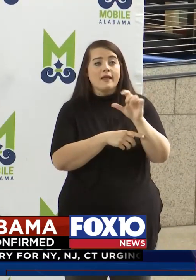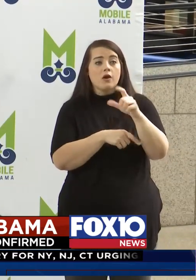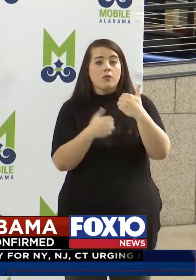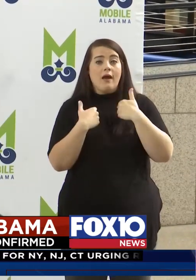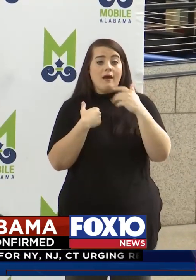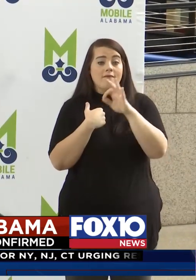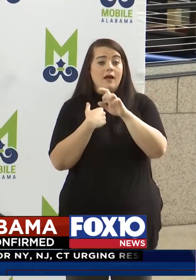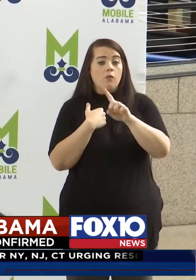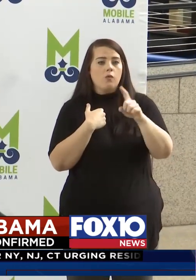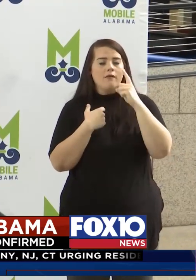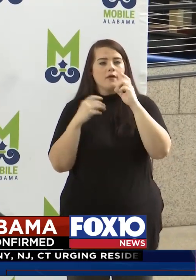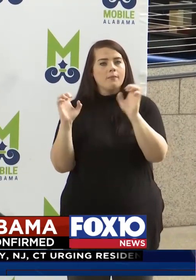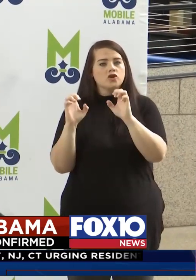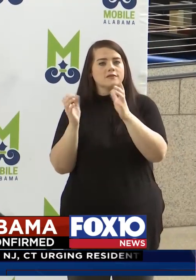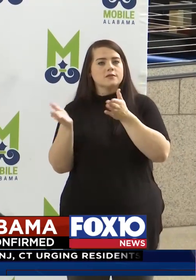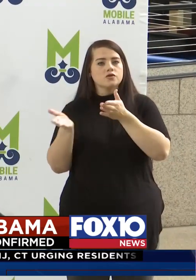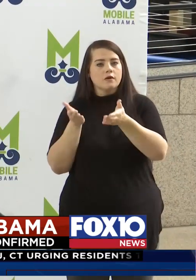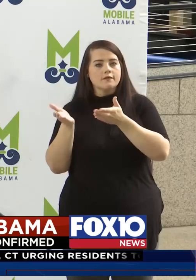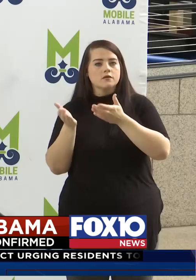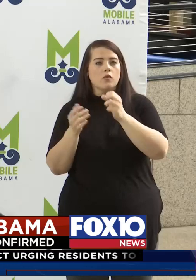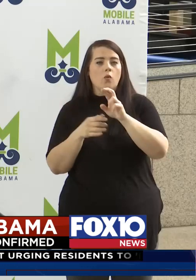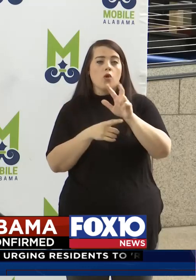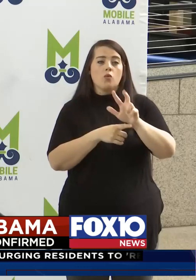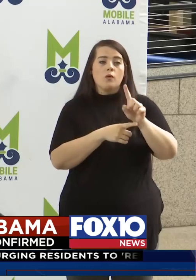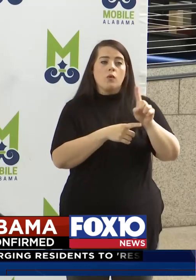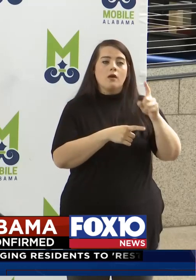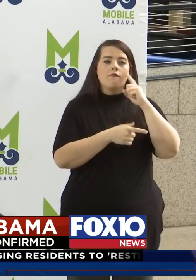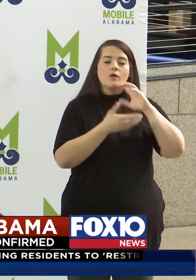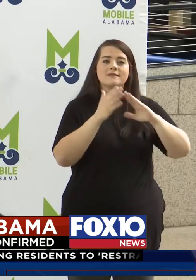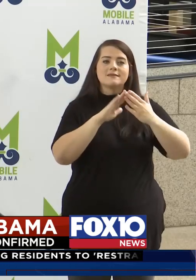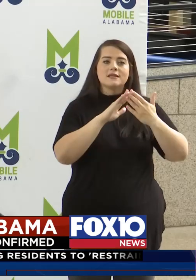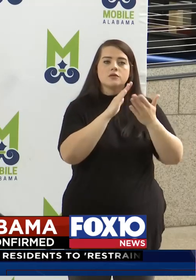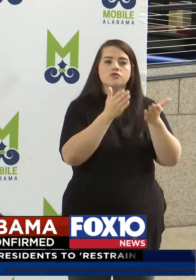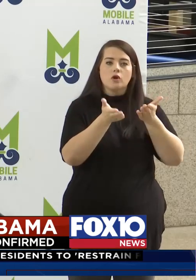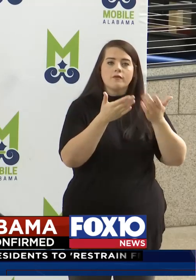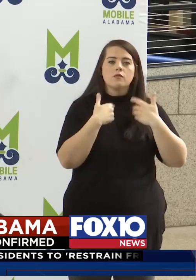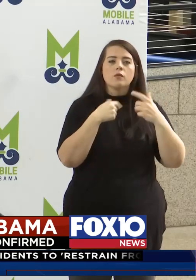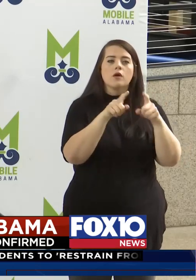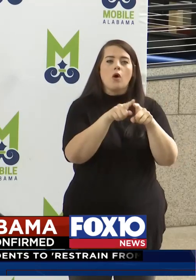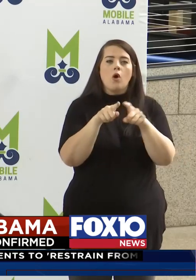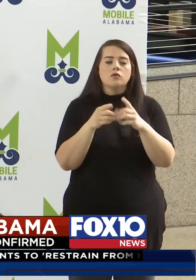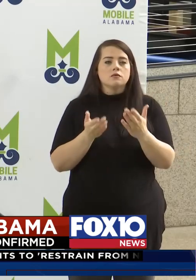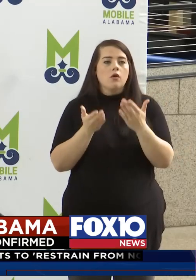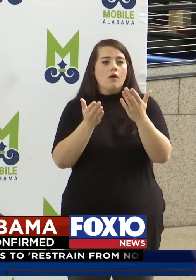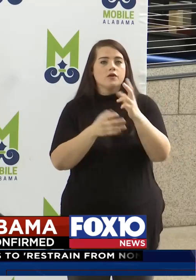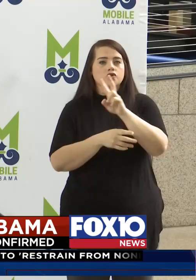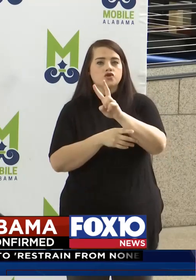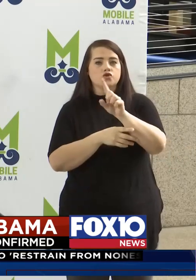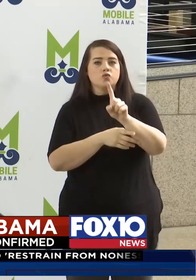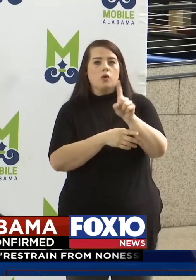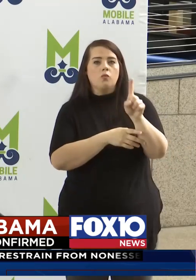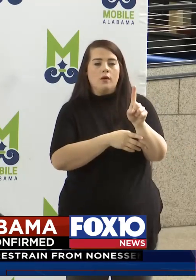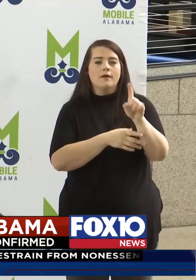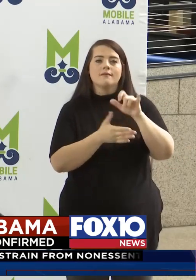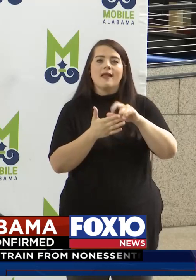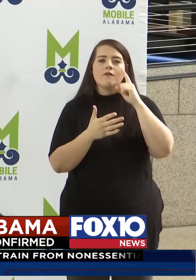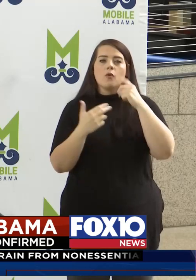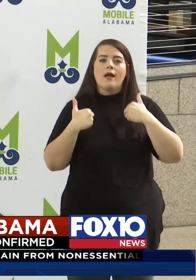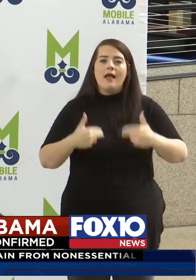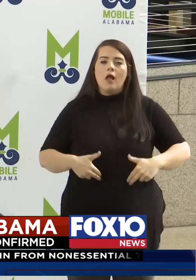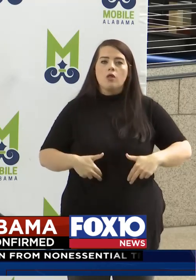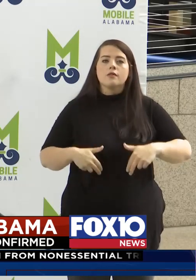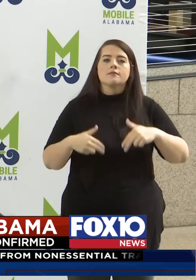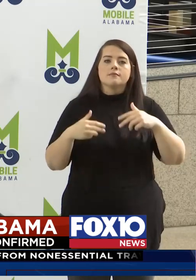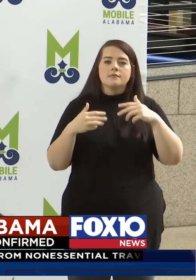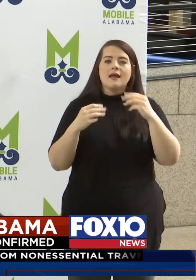have 9-1-1 for emergency services or 3-1-1 for city services, we also offer 2-1-1. And that's for health and human services.